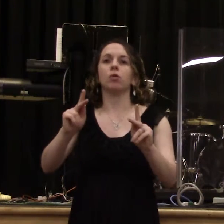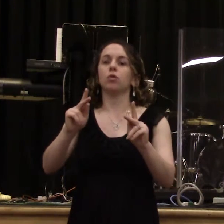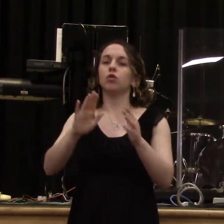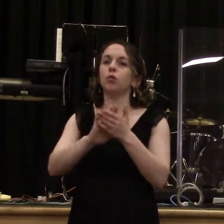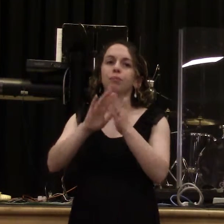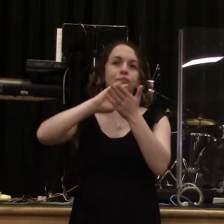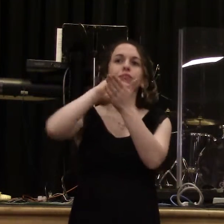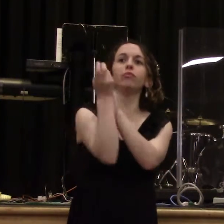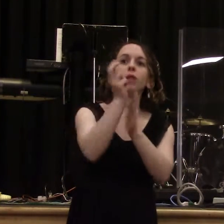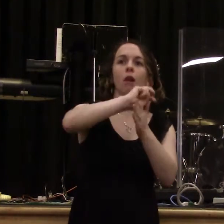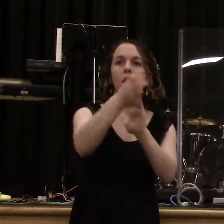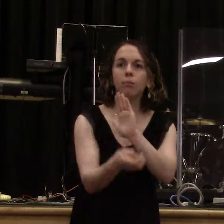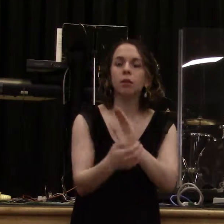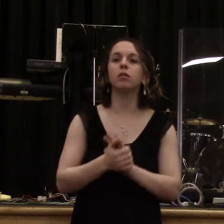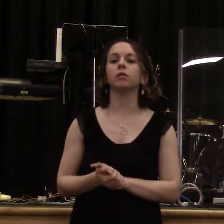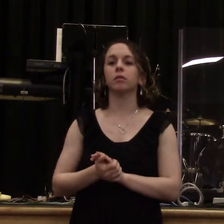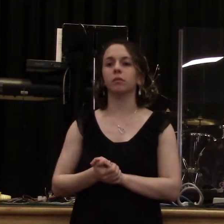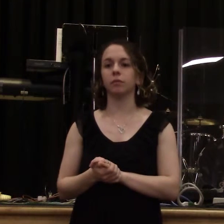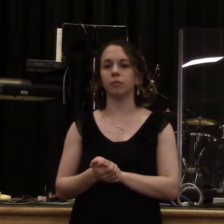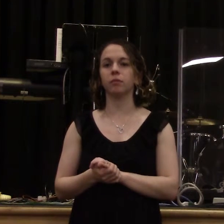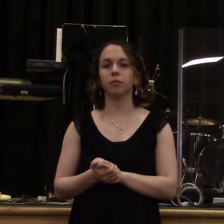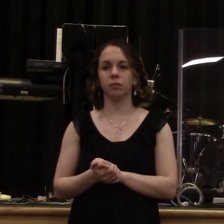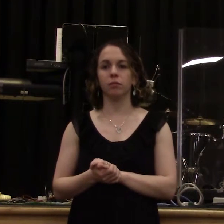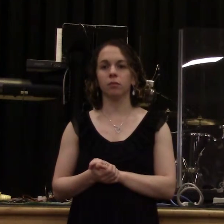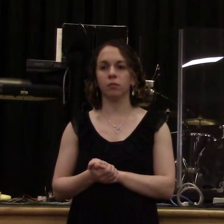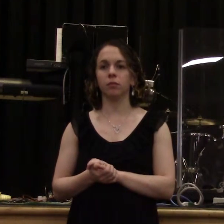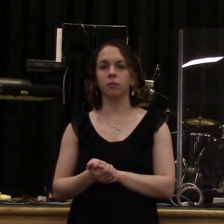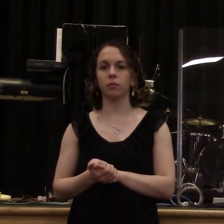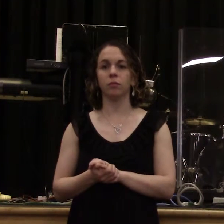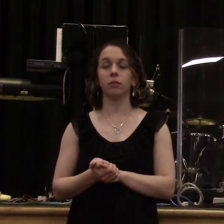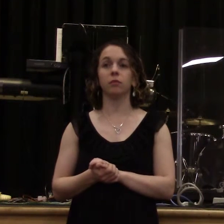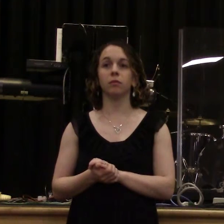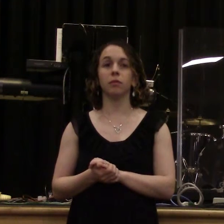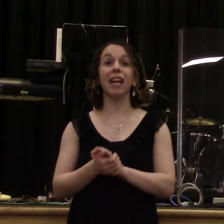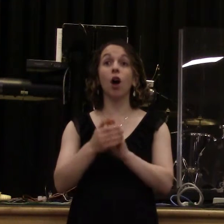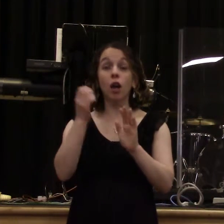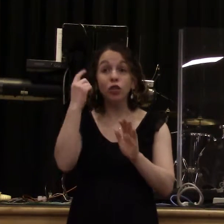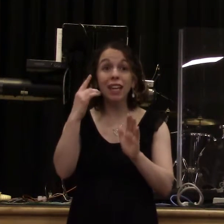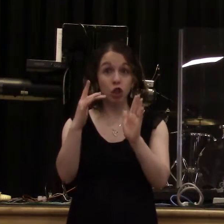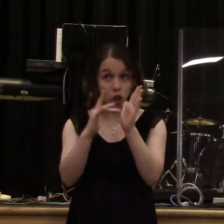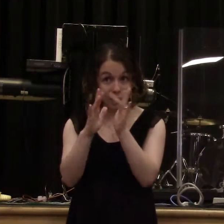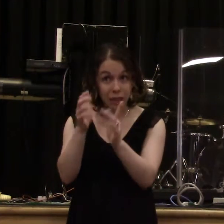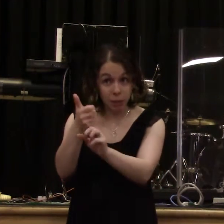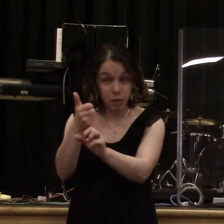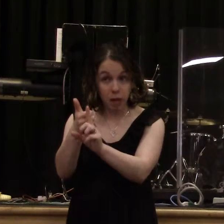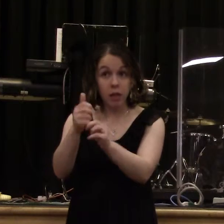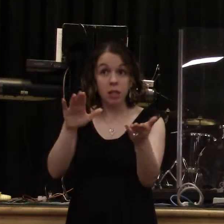22, says, behold, I will throw her on a bed of sickness. Now, this is Jesus who died for her. These are almost